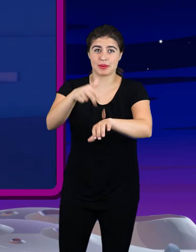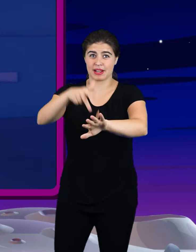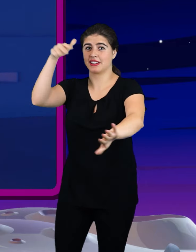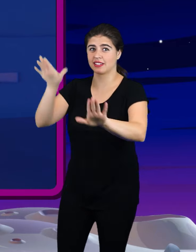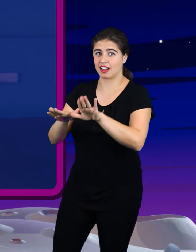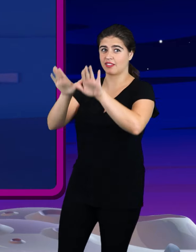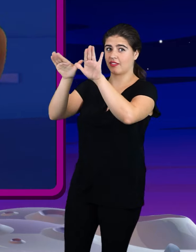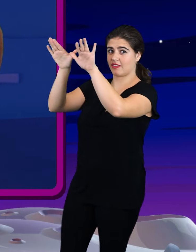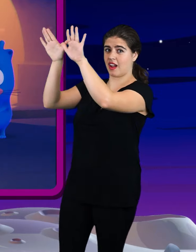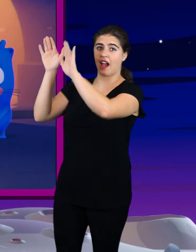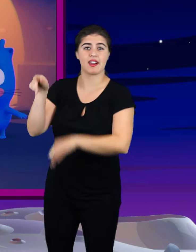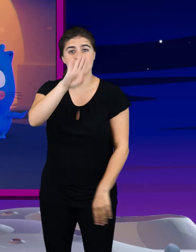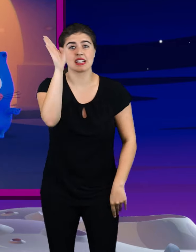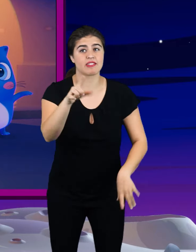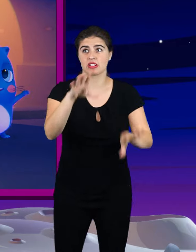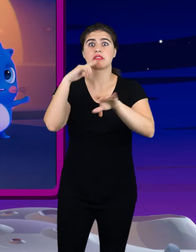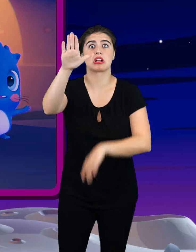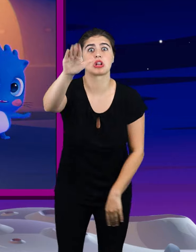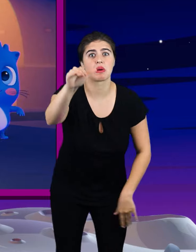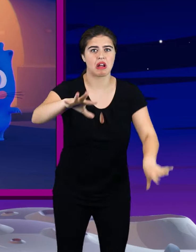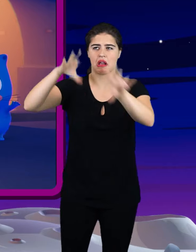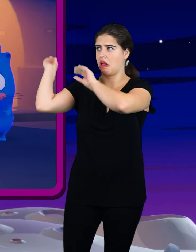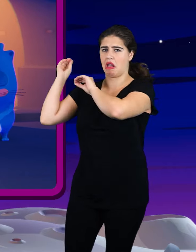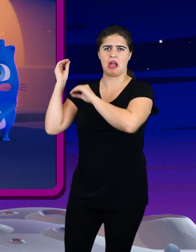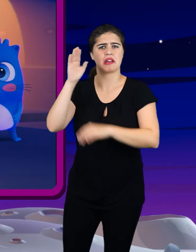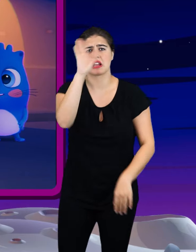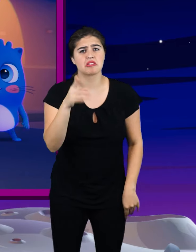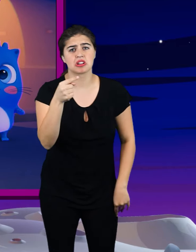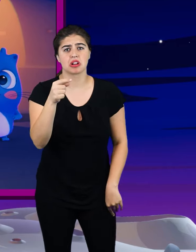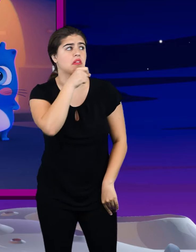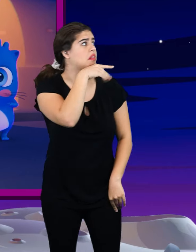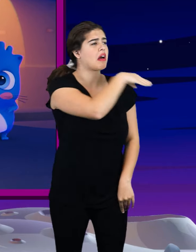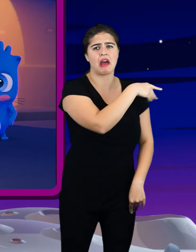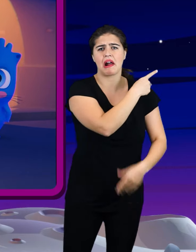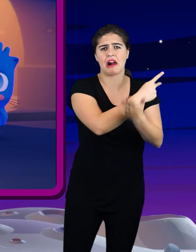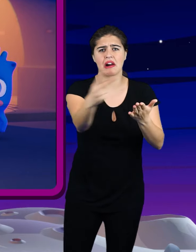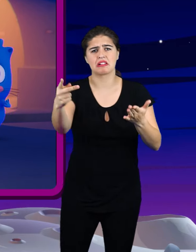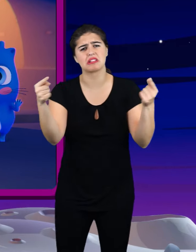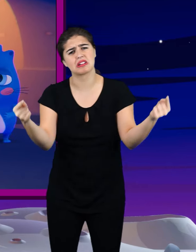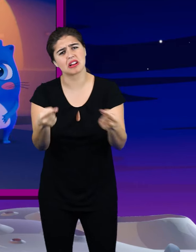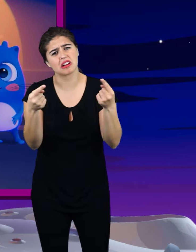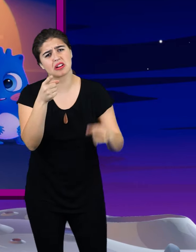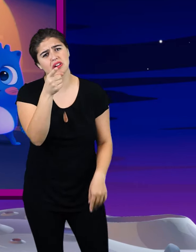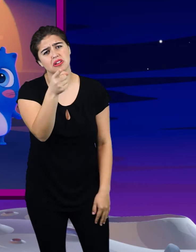make you fly Never gonna say goodbye Never gonna tell a lie And fail you